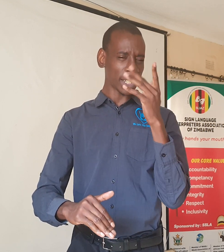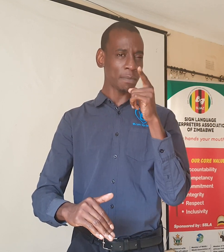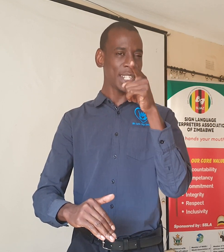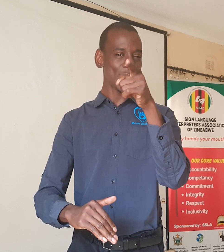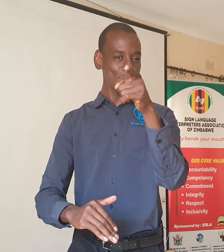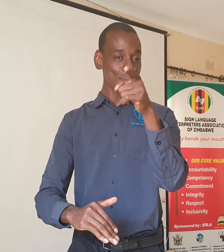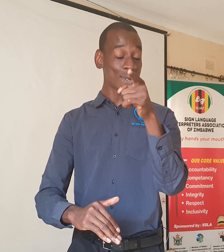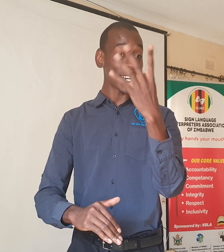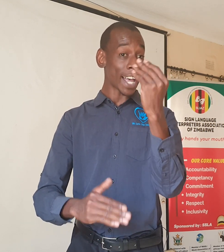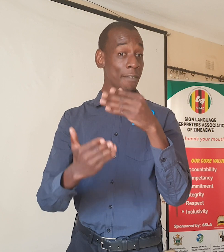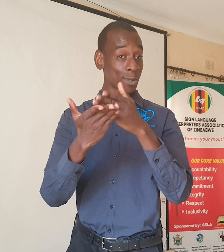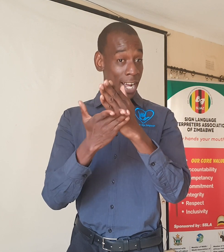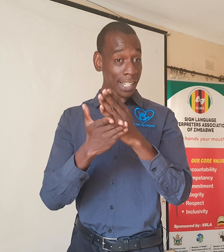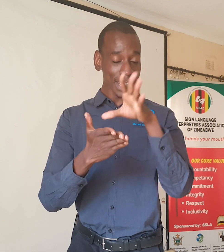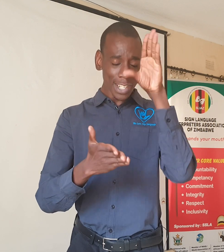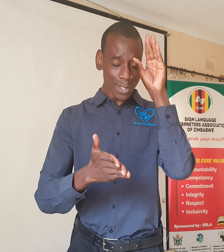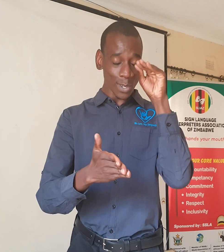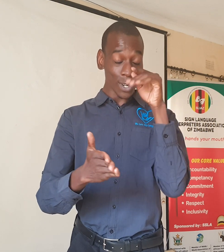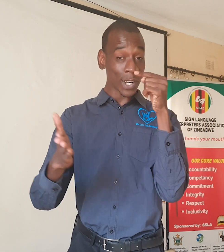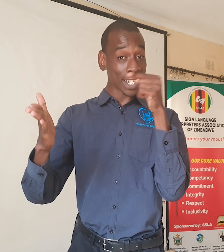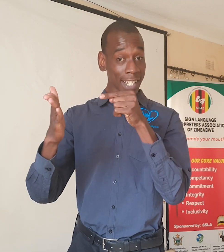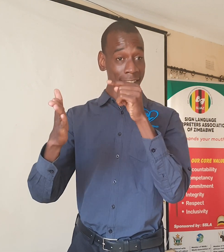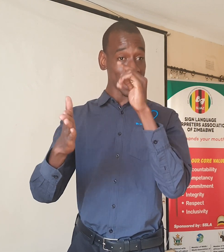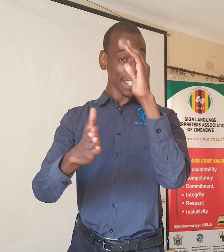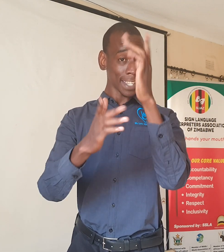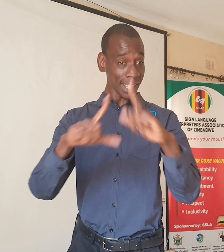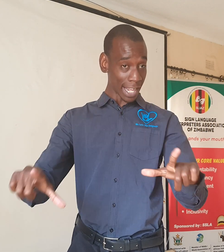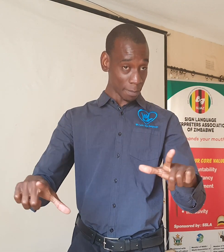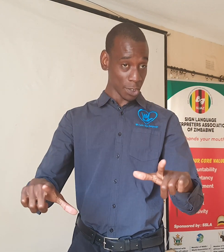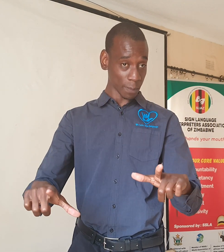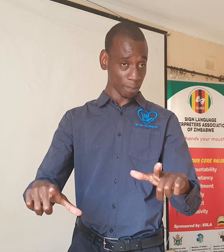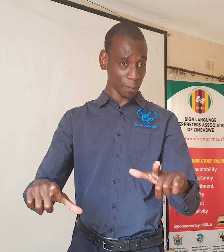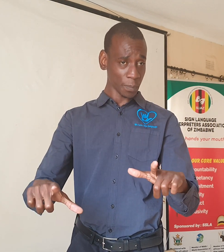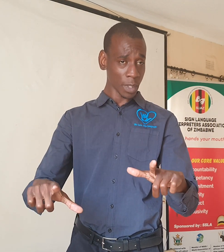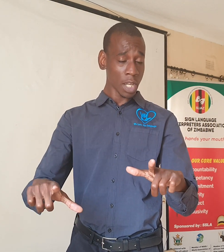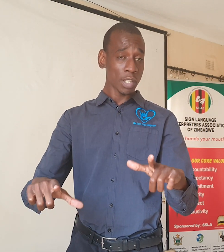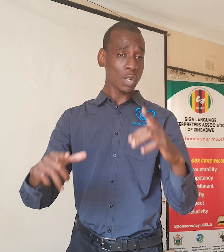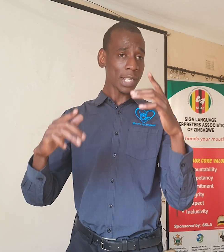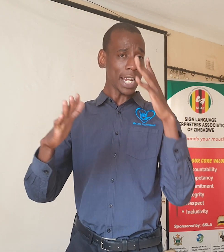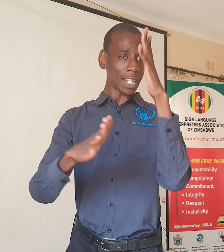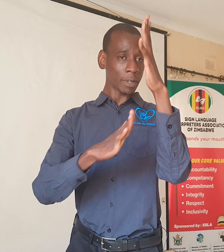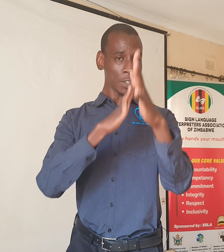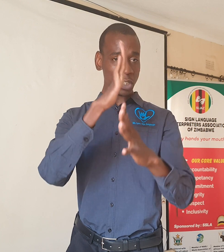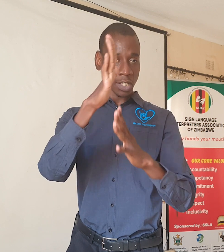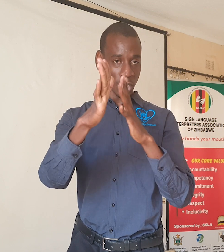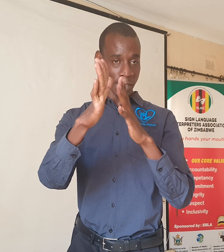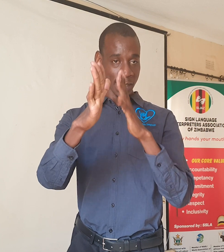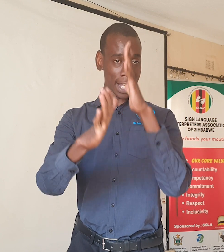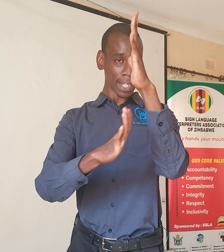it means you have a right to learn this language so sign language as you can see the sign